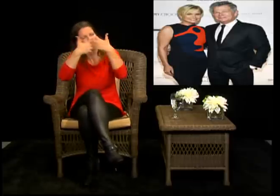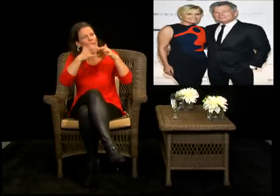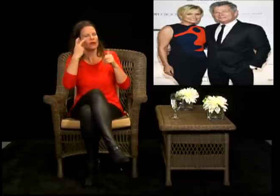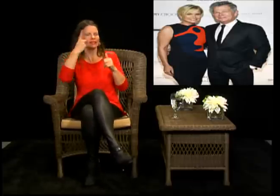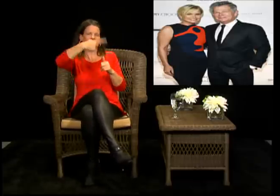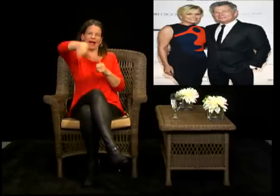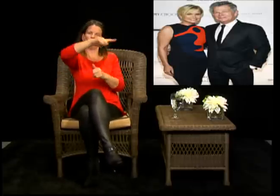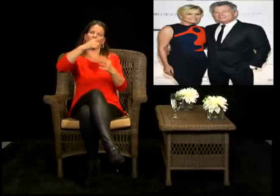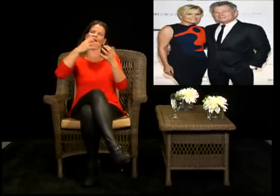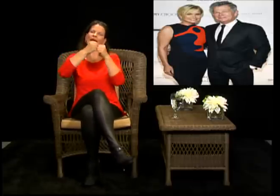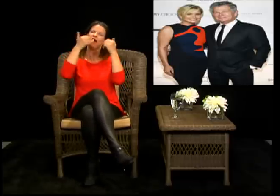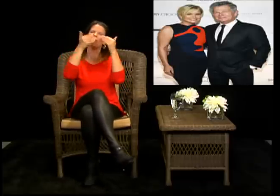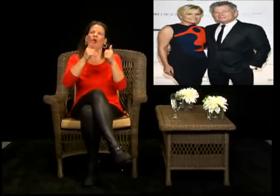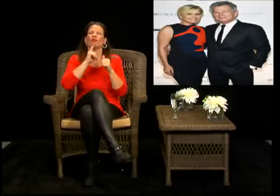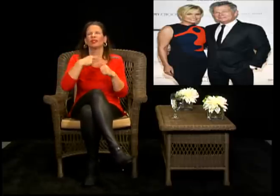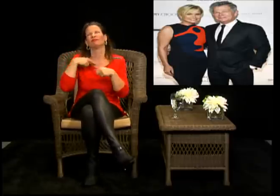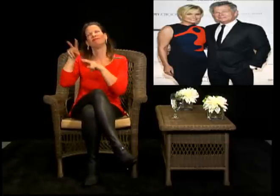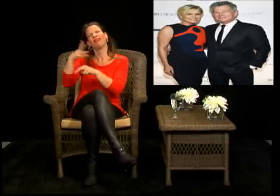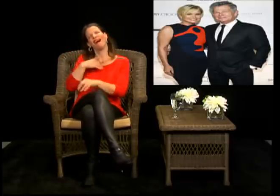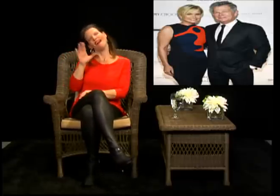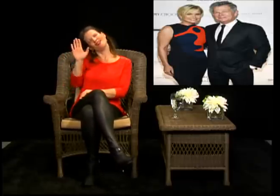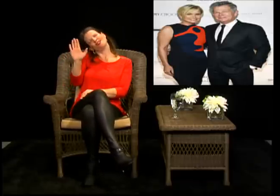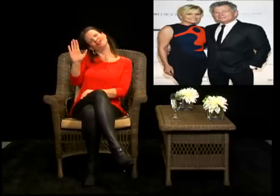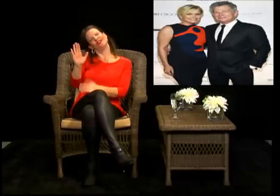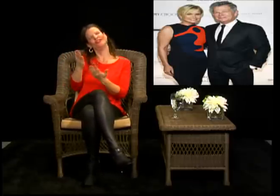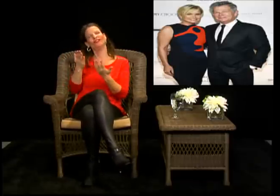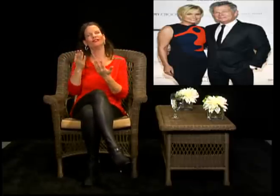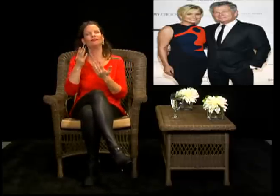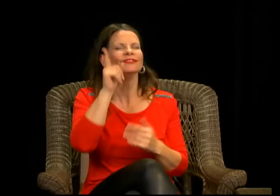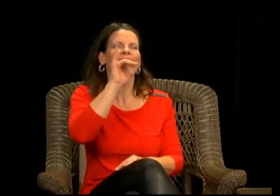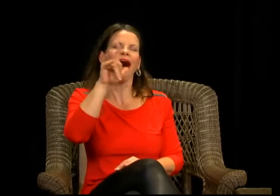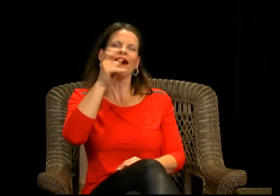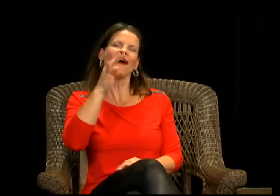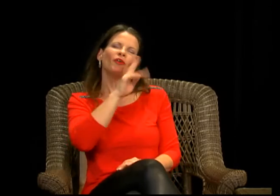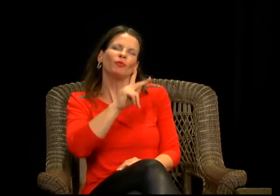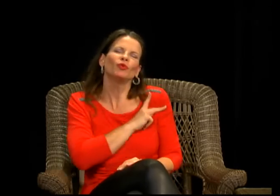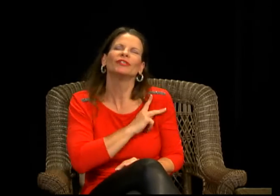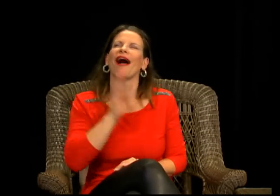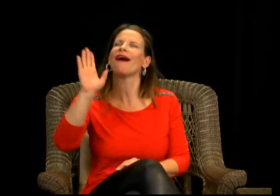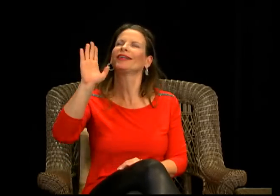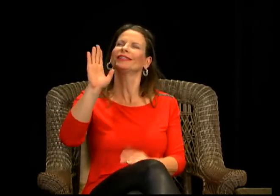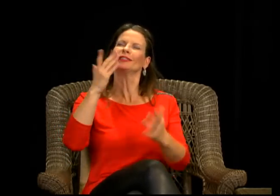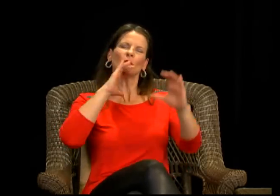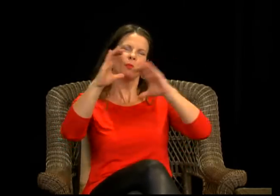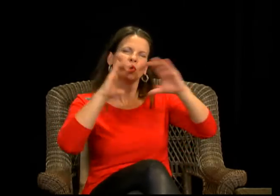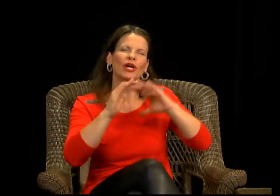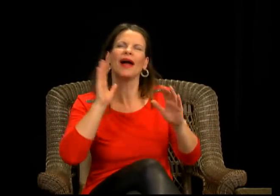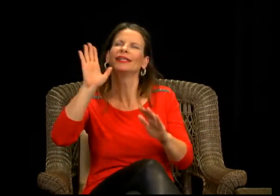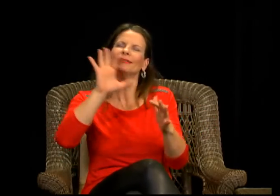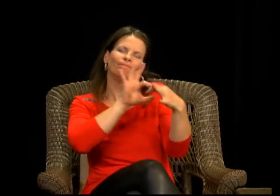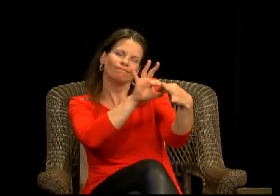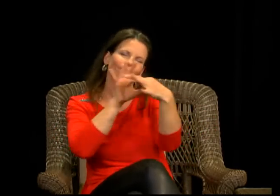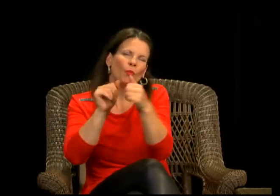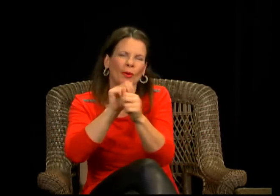she's more of like an outgoing person she's a really great personality and she got along with others more than anyone else so